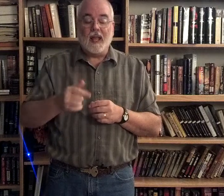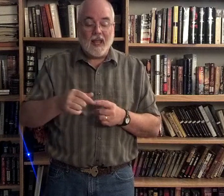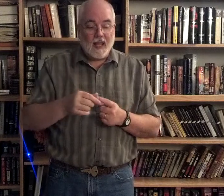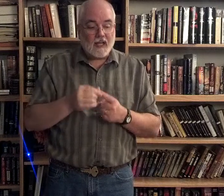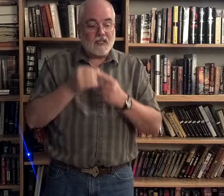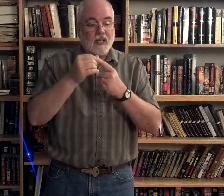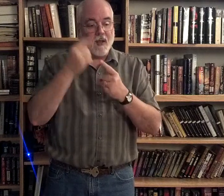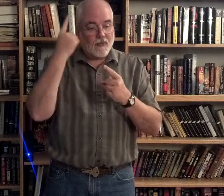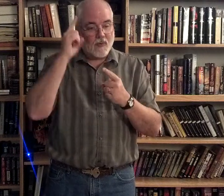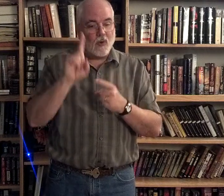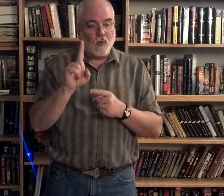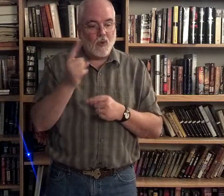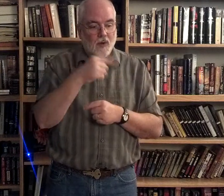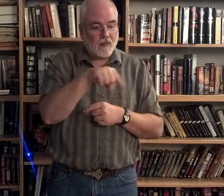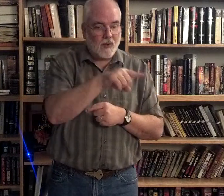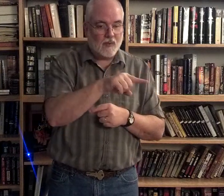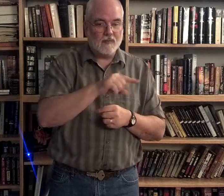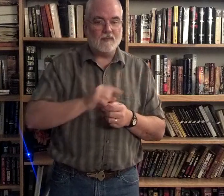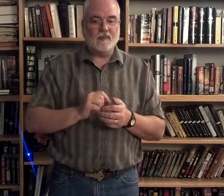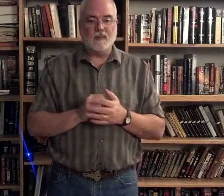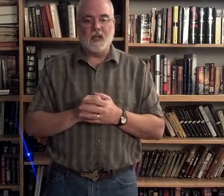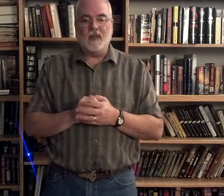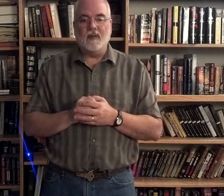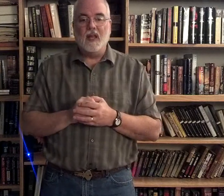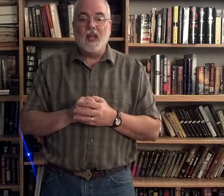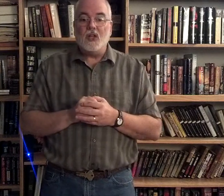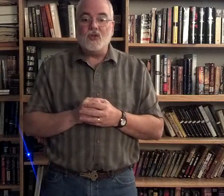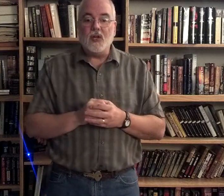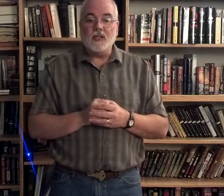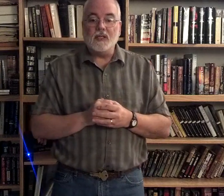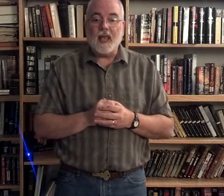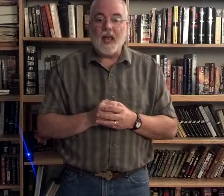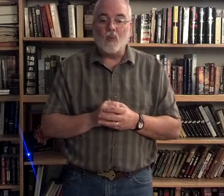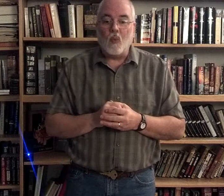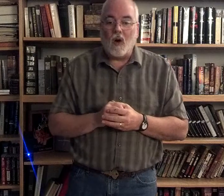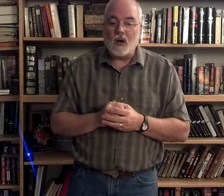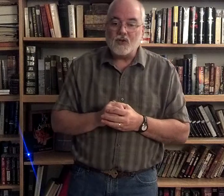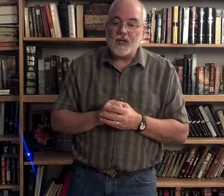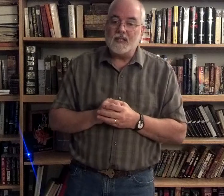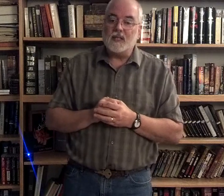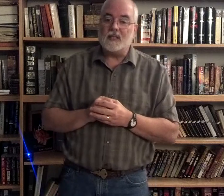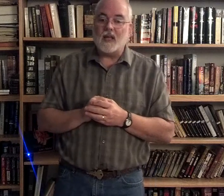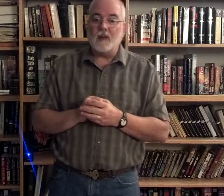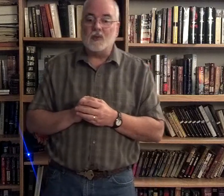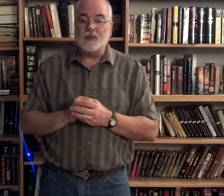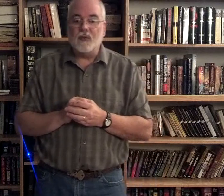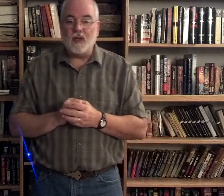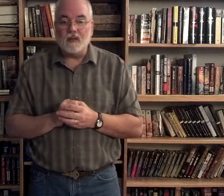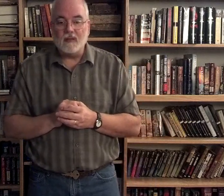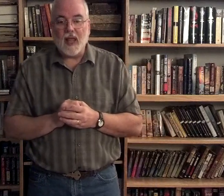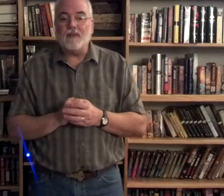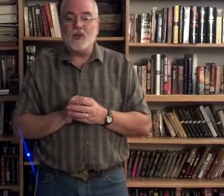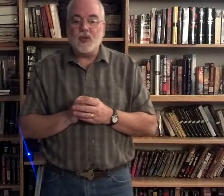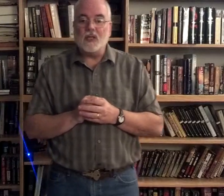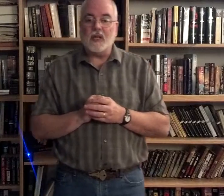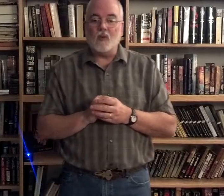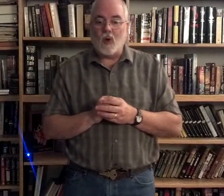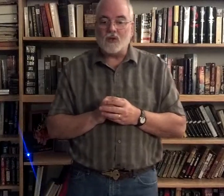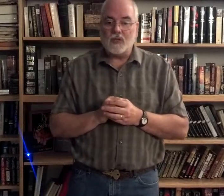except for one of you. Okay? Jesus had washed his disciples' feet, after Jesus had washed his